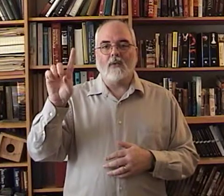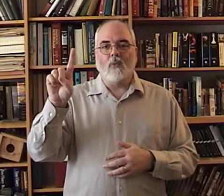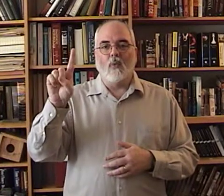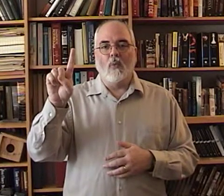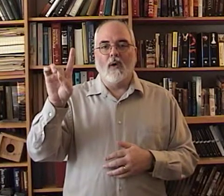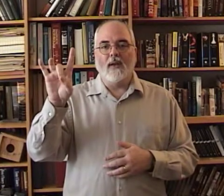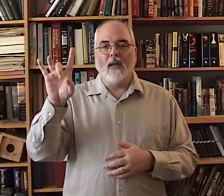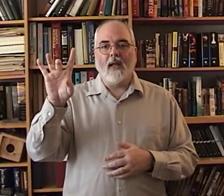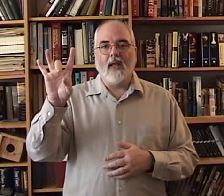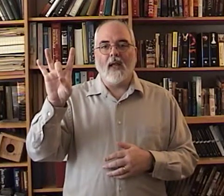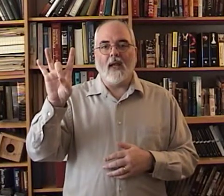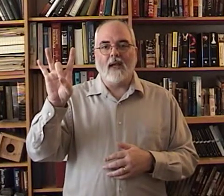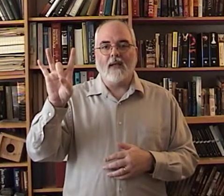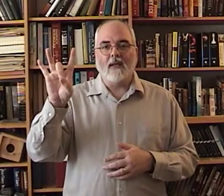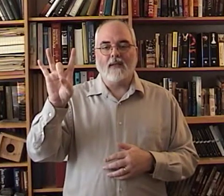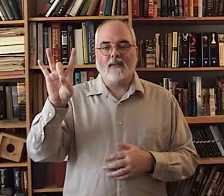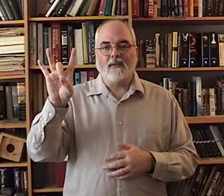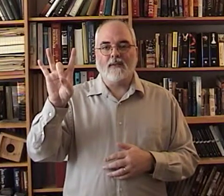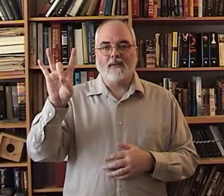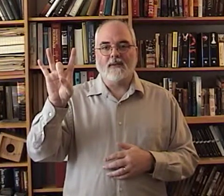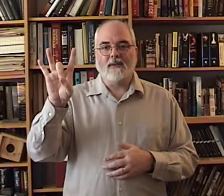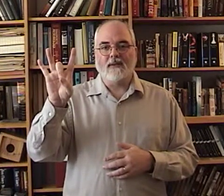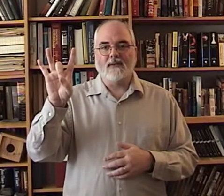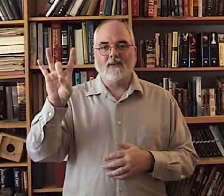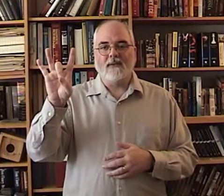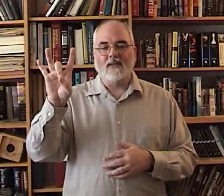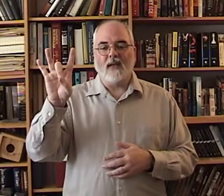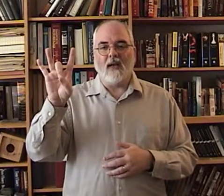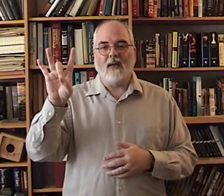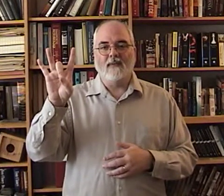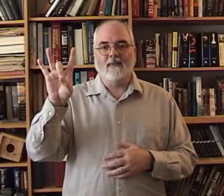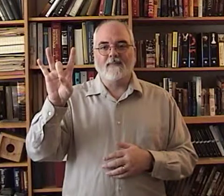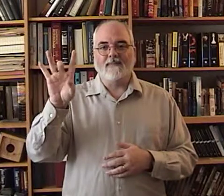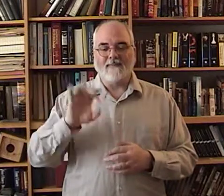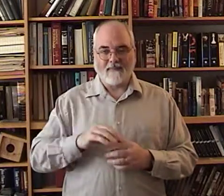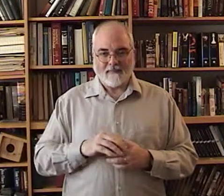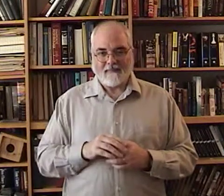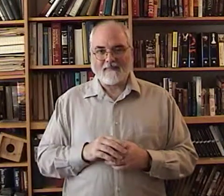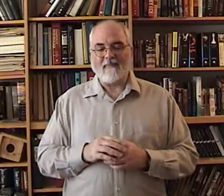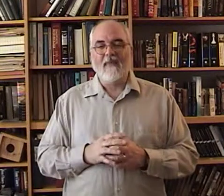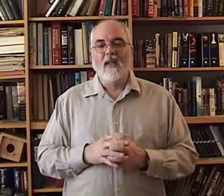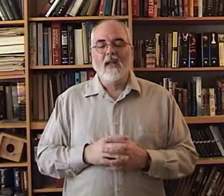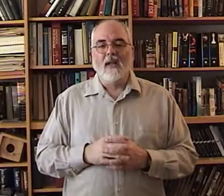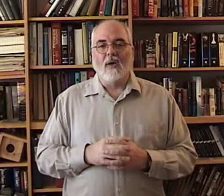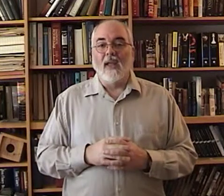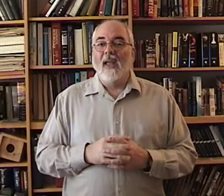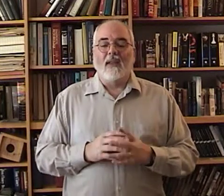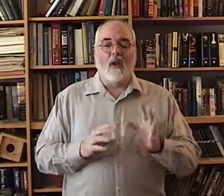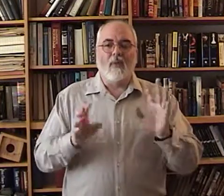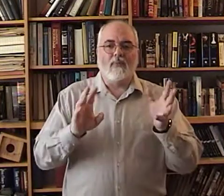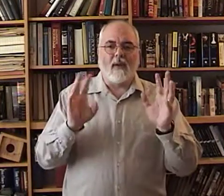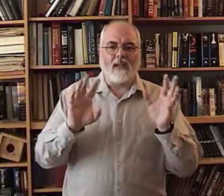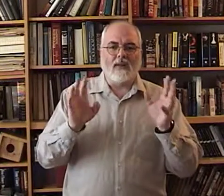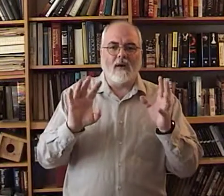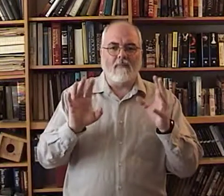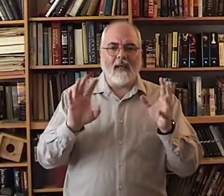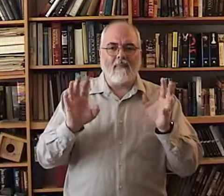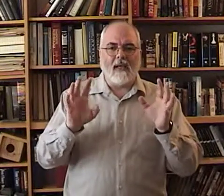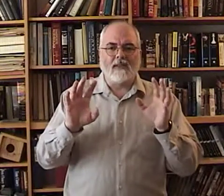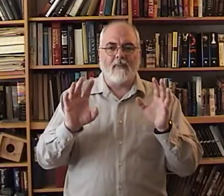one eight got it okay the only place that you're gonna might get messed up